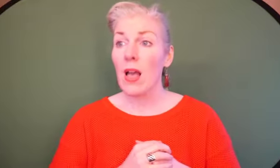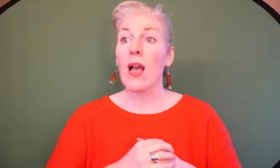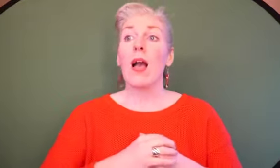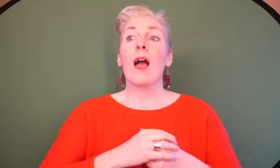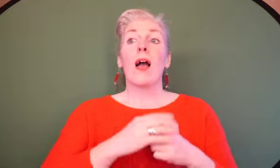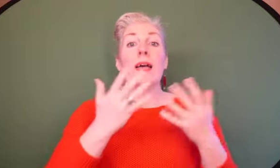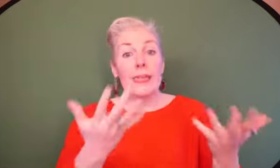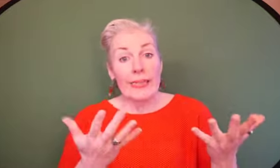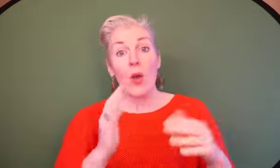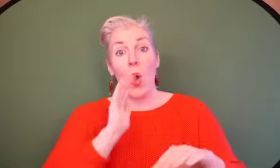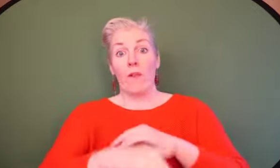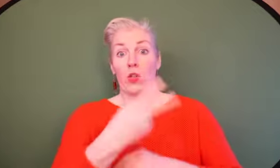It's easy use it. You can